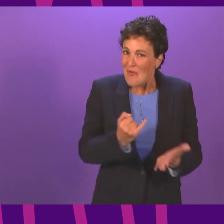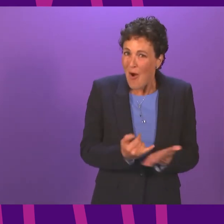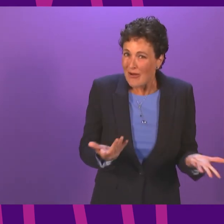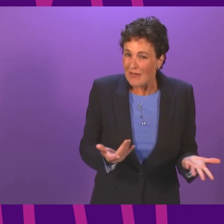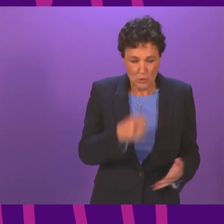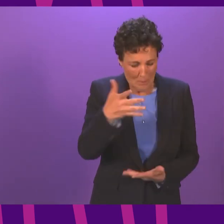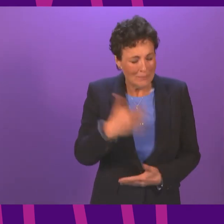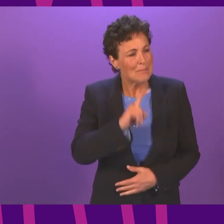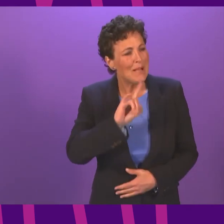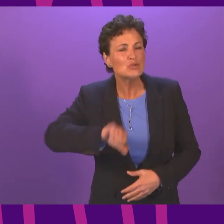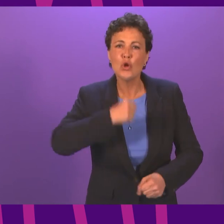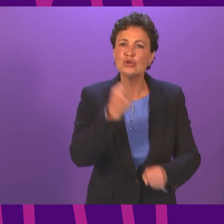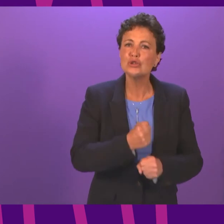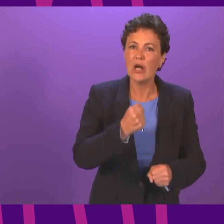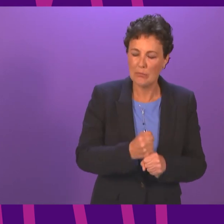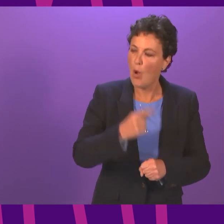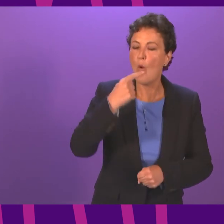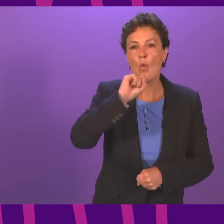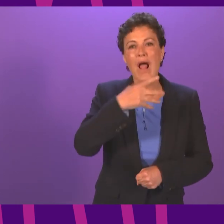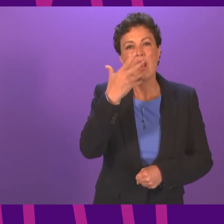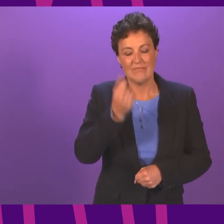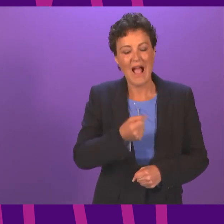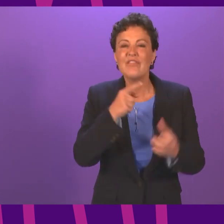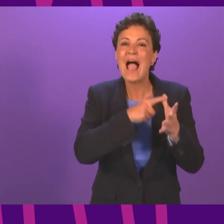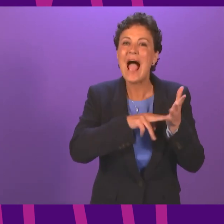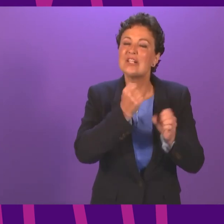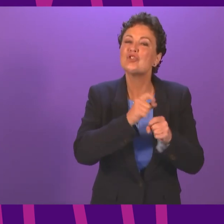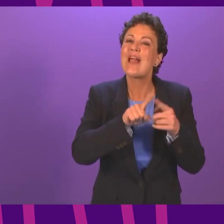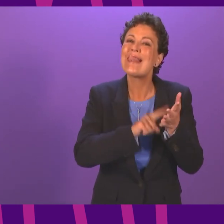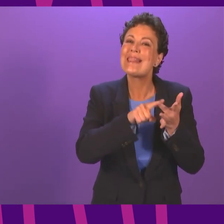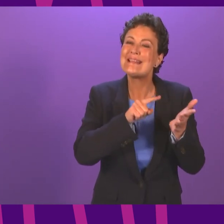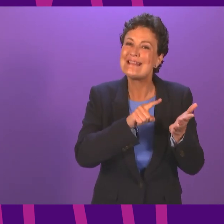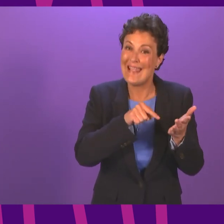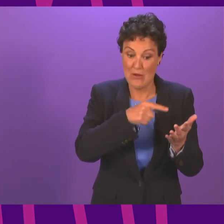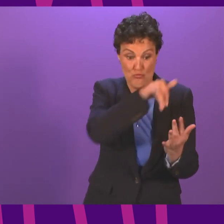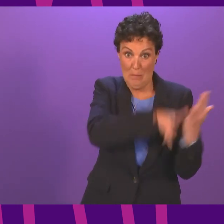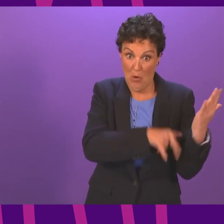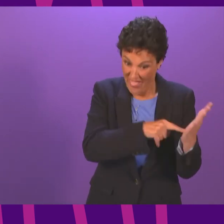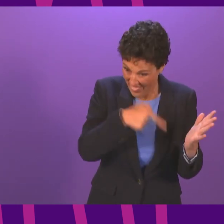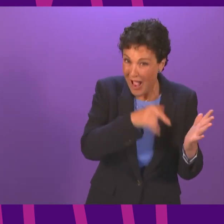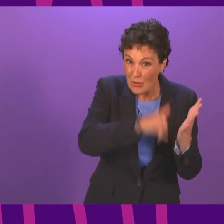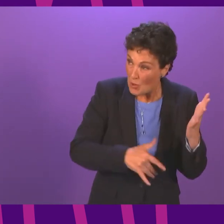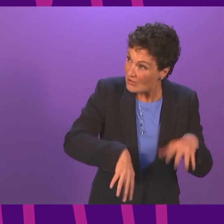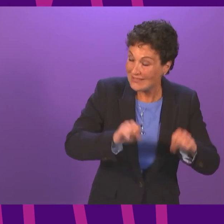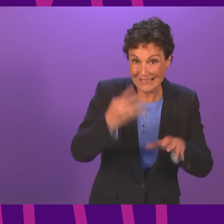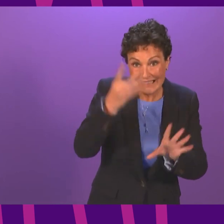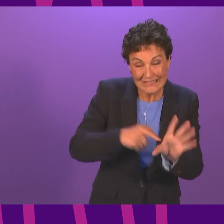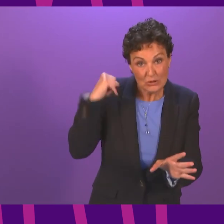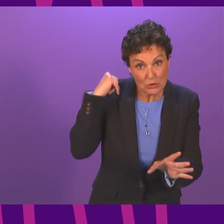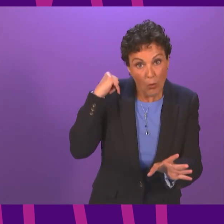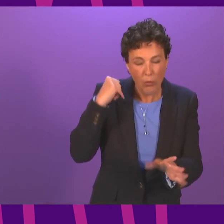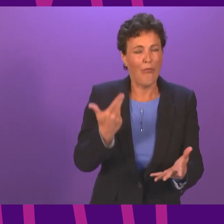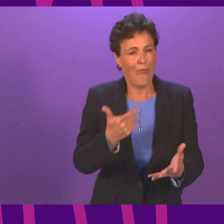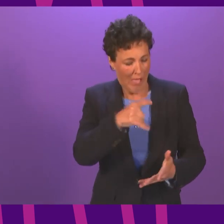the Scottish government is about to adopt the Angelini report but this came about nine years ago and there was a proposition